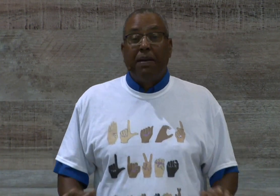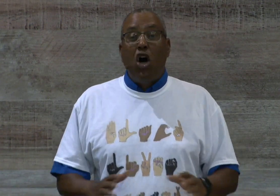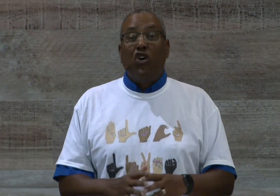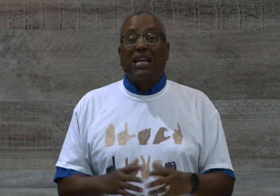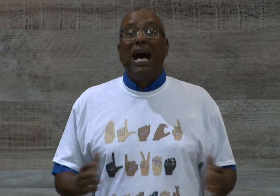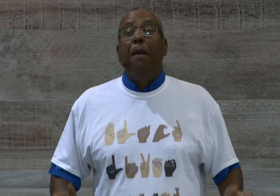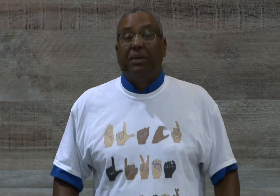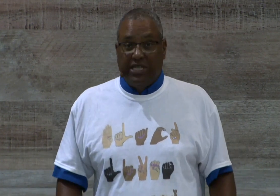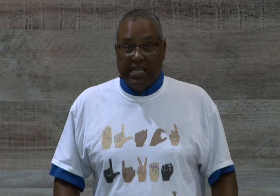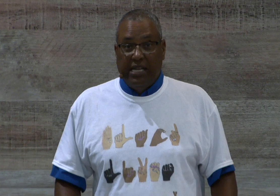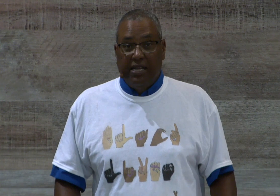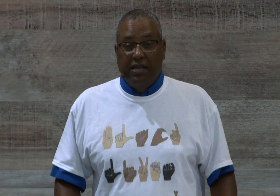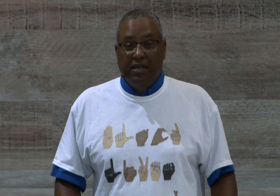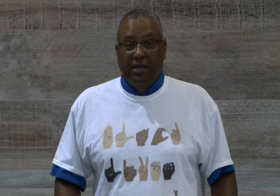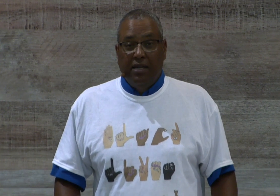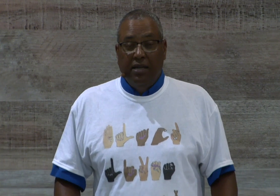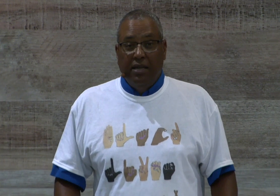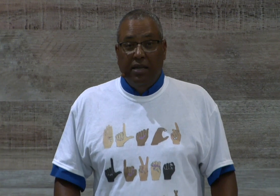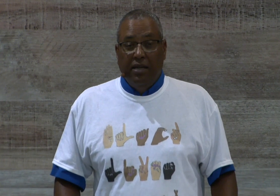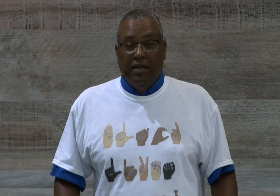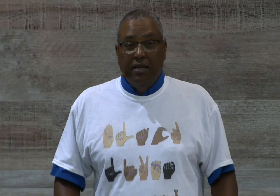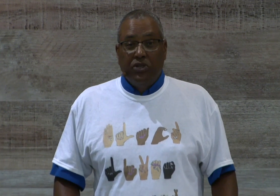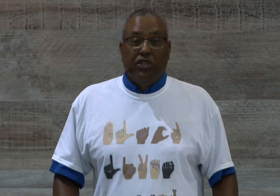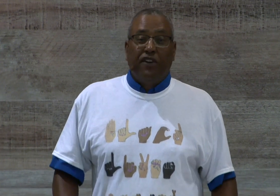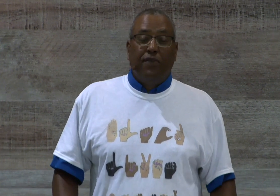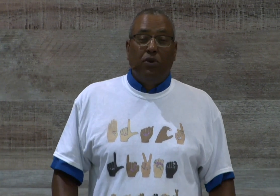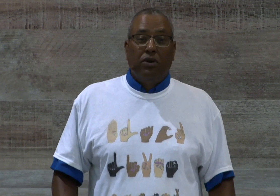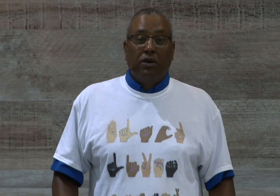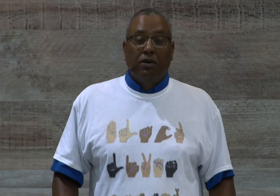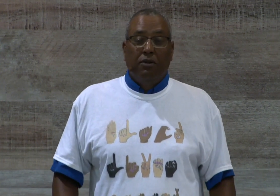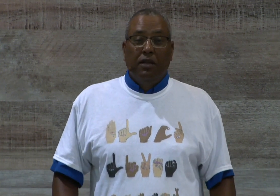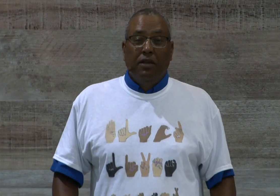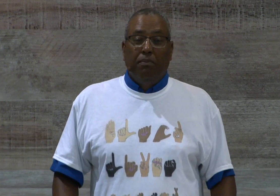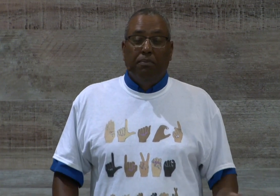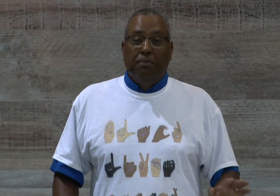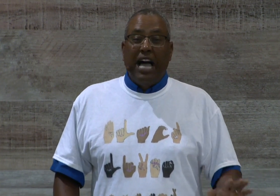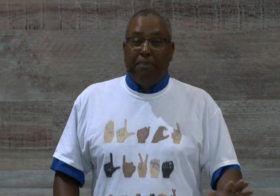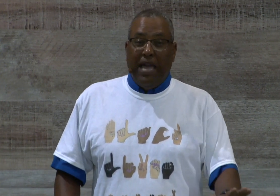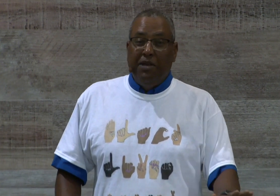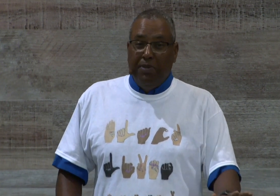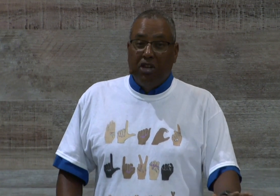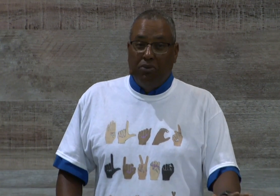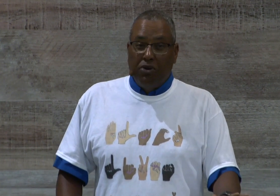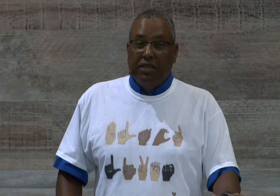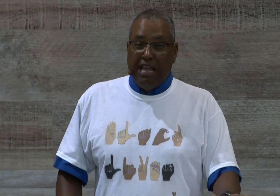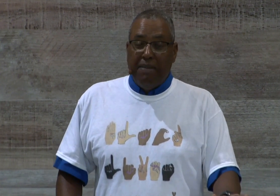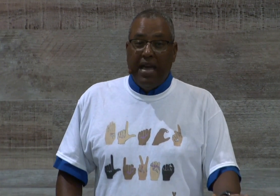all-encompassing. So, therefore, black babies being aborted, they matter.